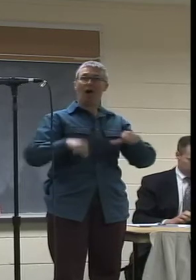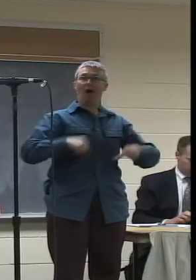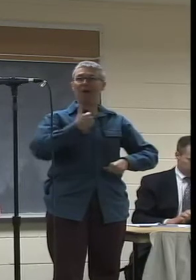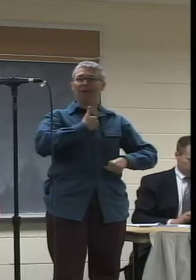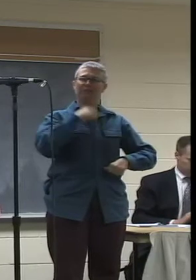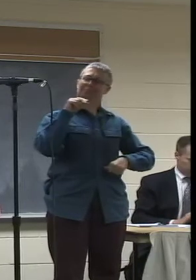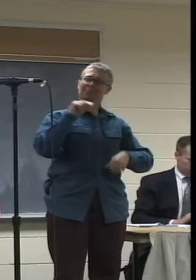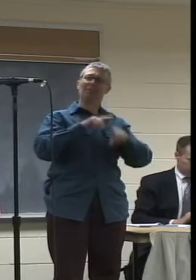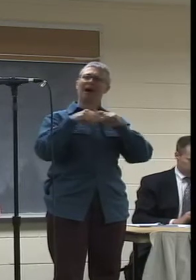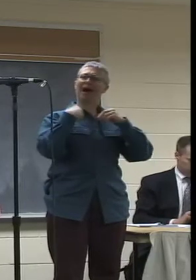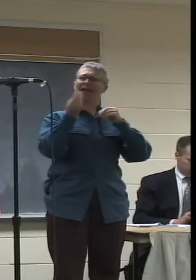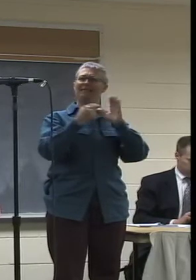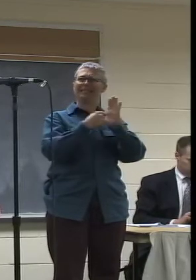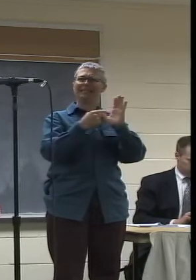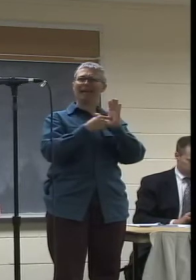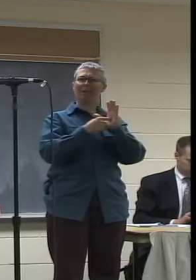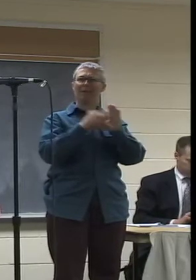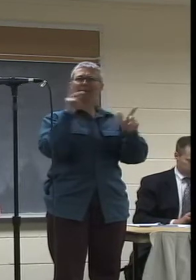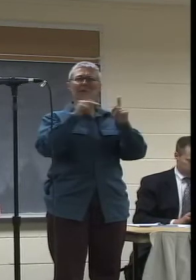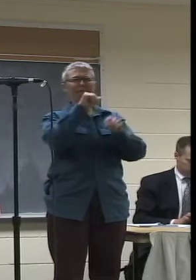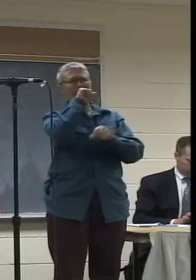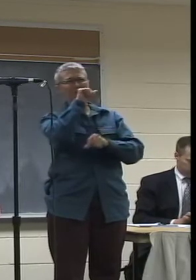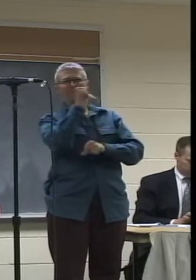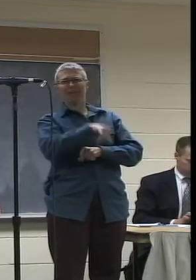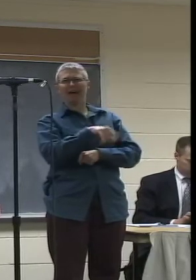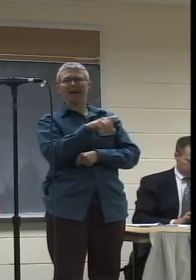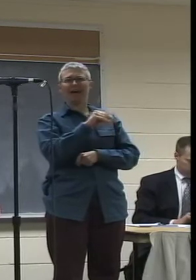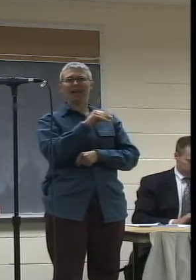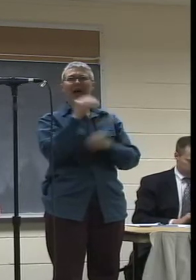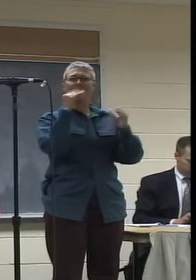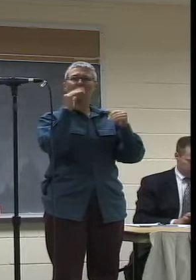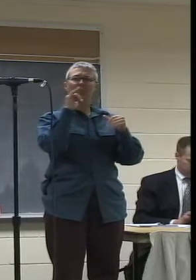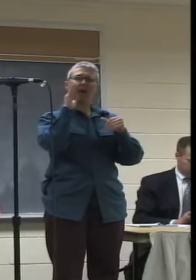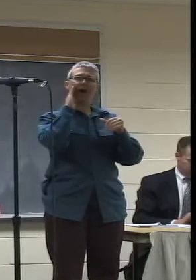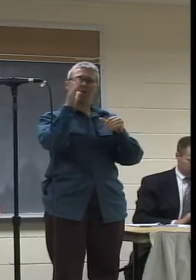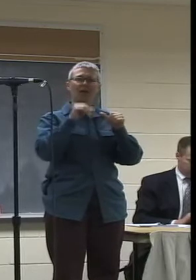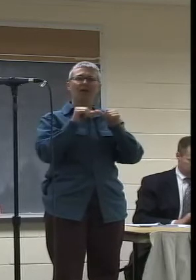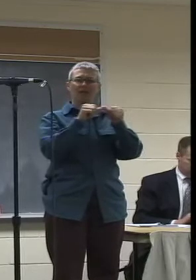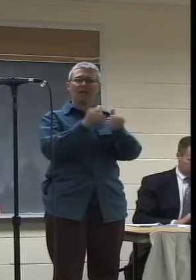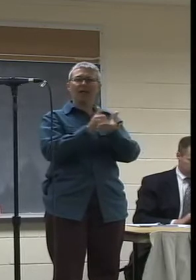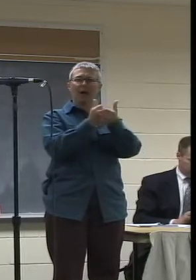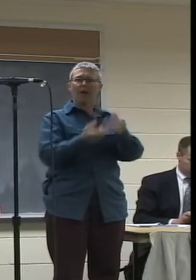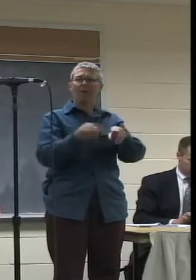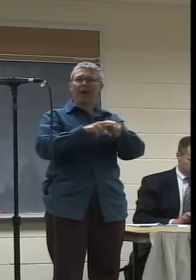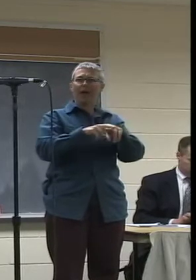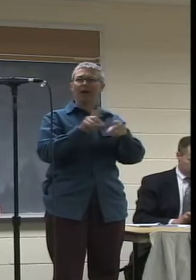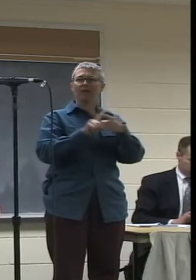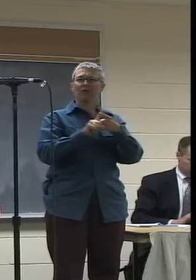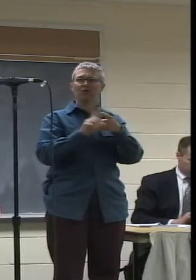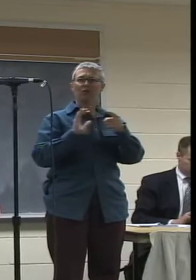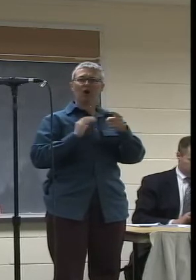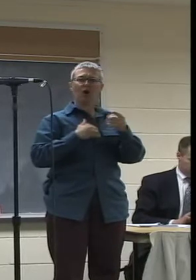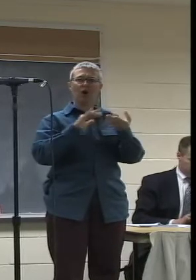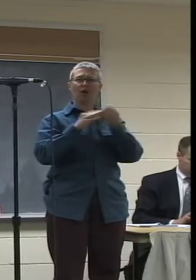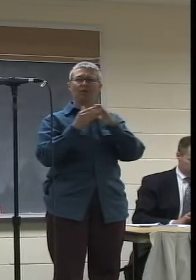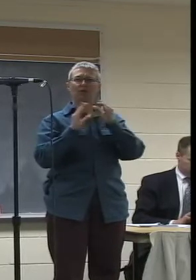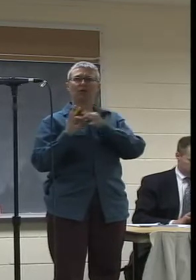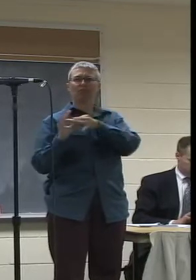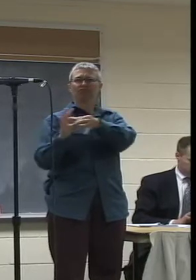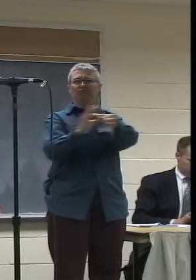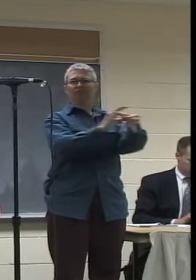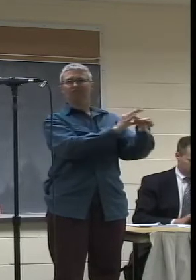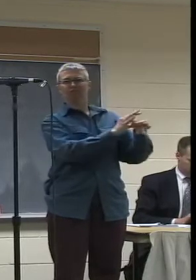So, people have told me that they loved it and in a small way I hope it will help add to the cohesion and pride of